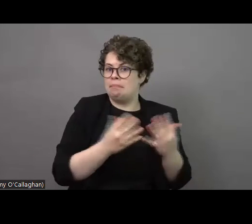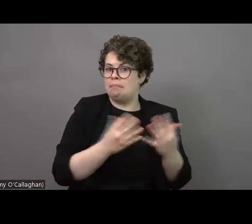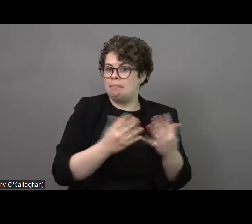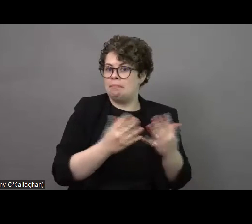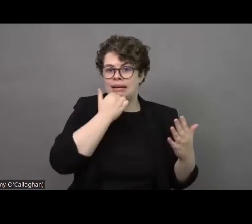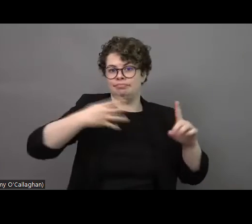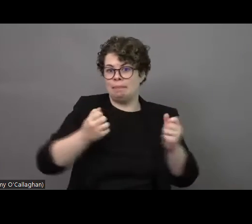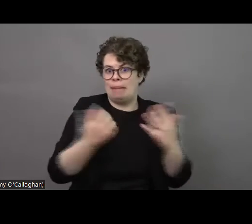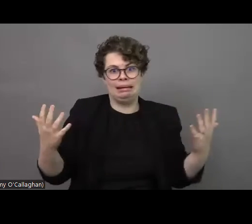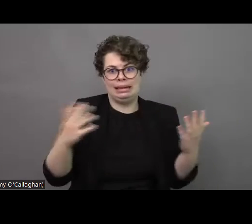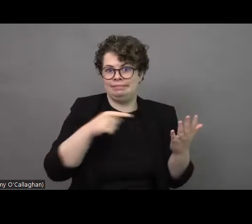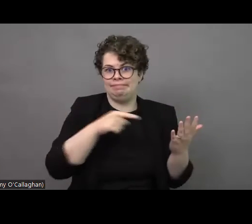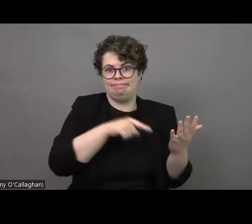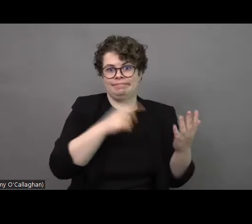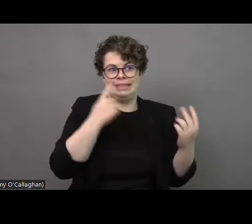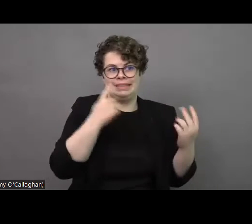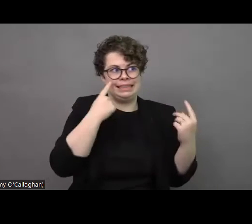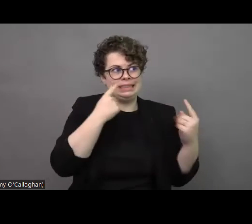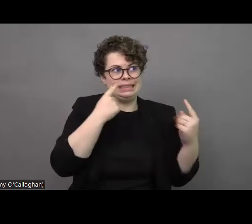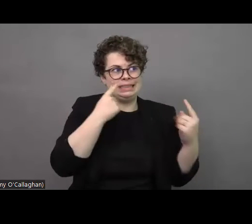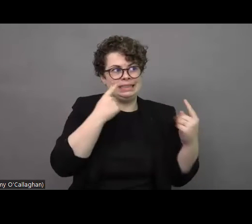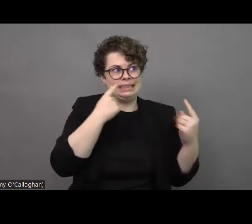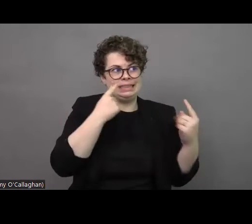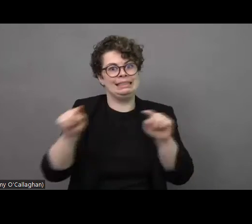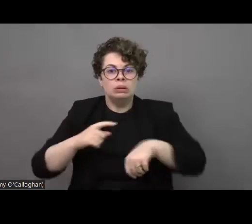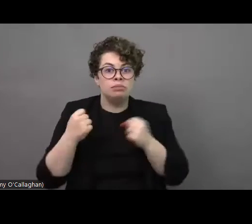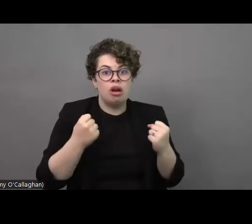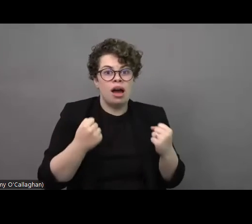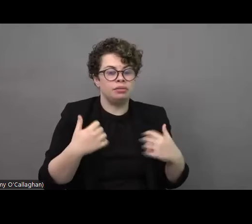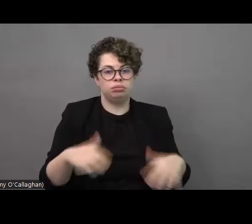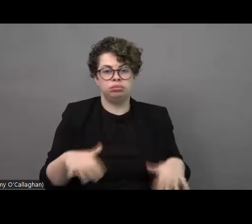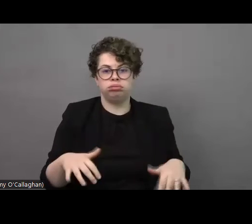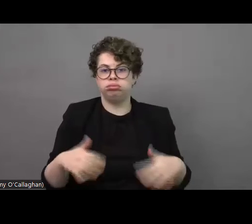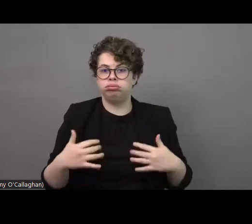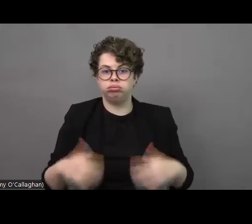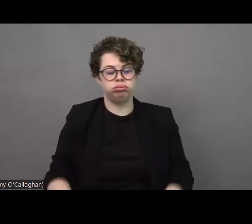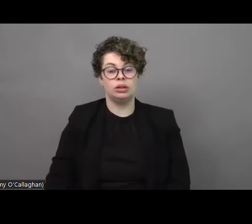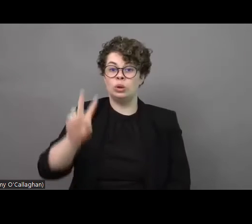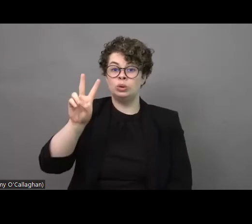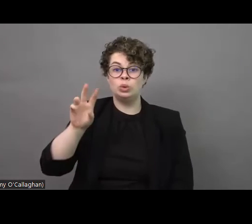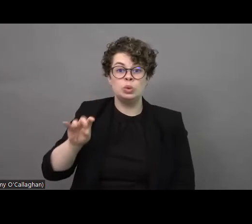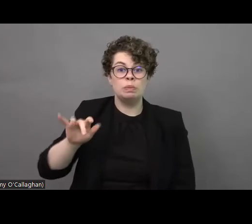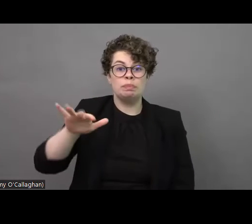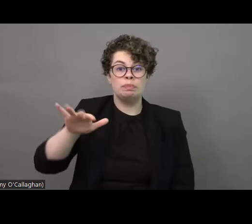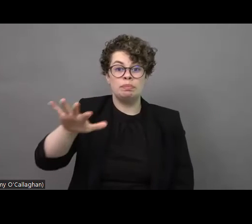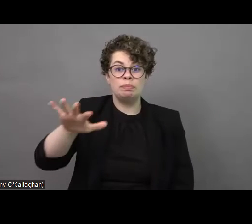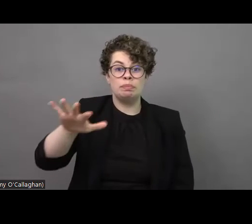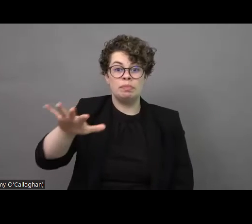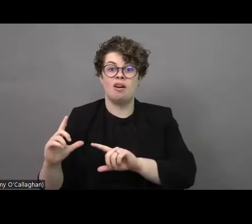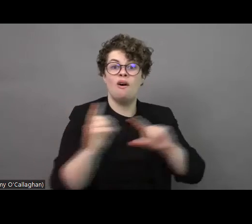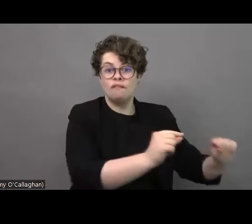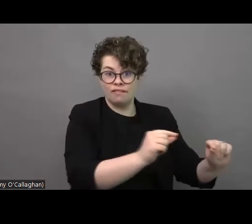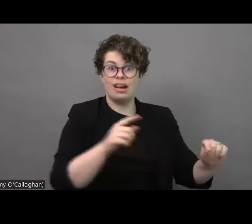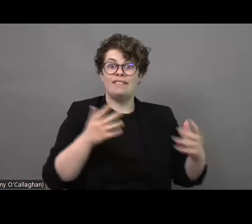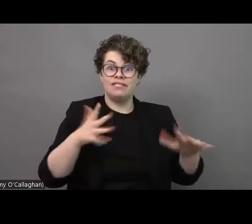a plethora of such cases in this situation I may say that out of the 2 million of Ukrainians who have already left within